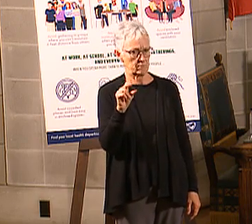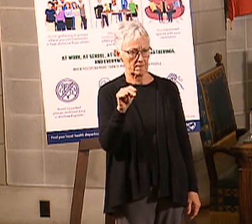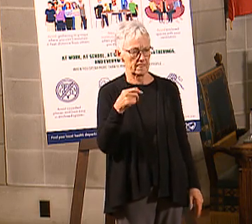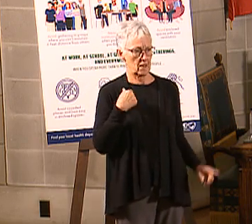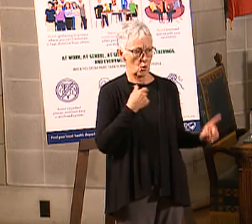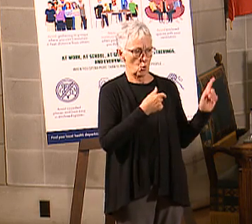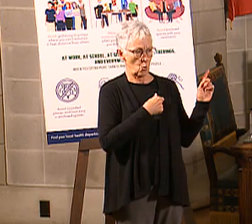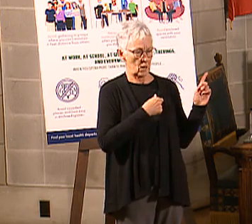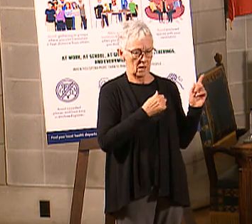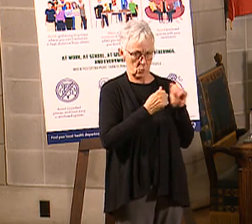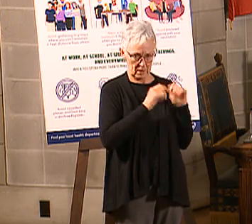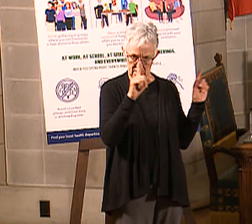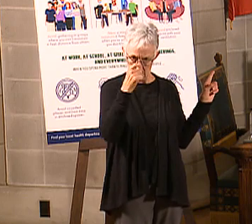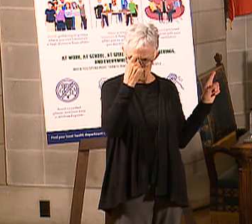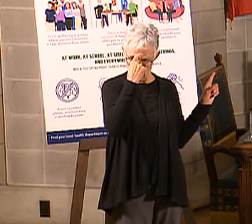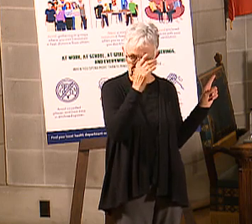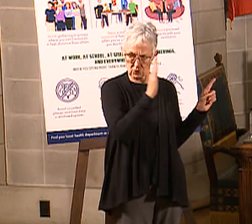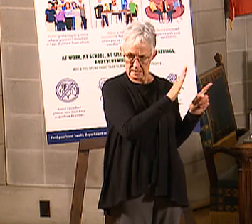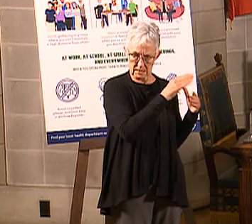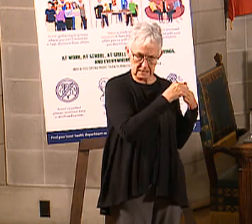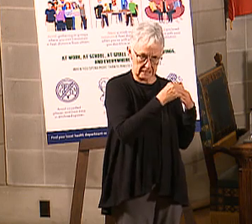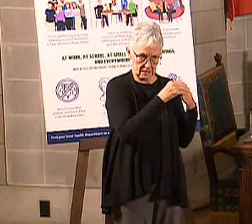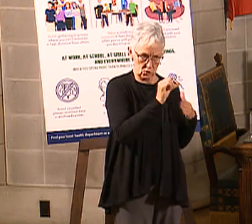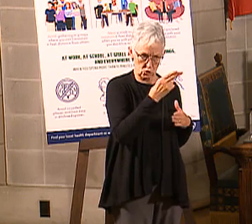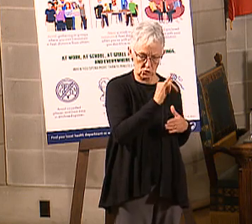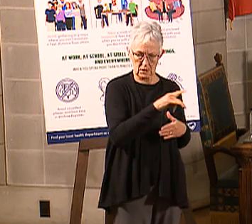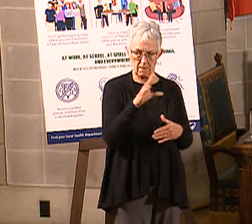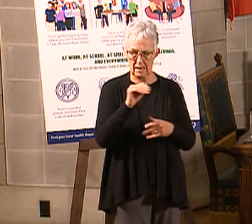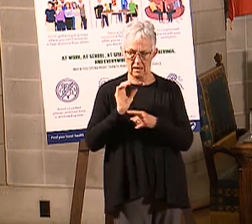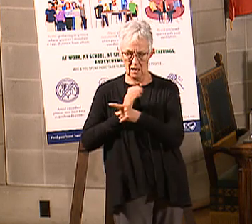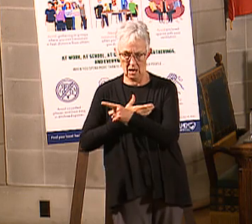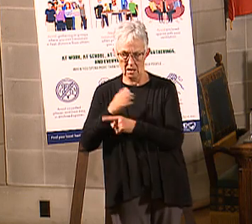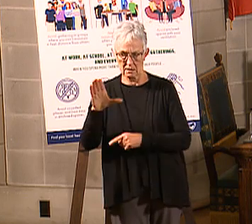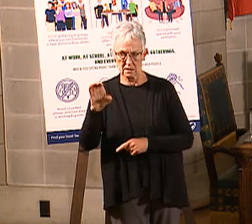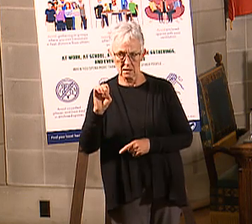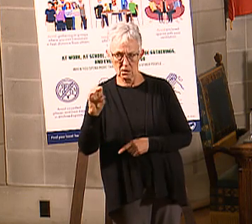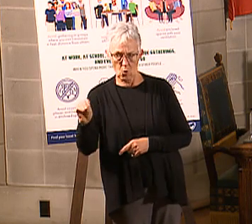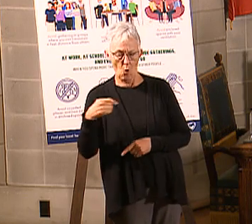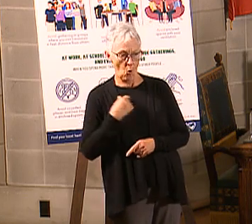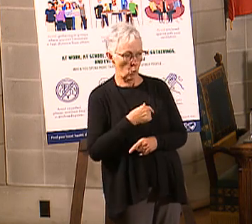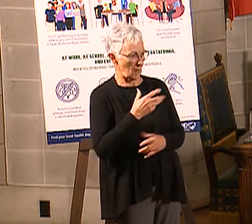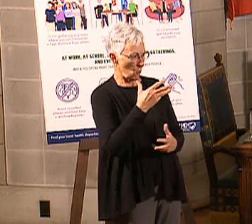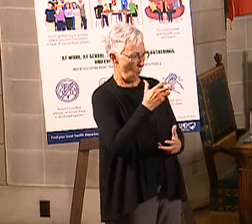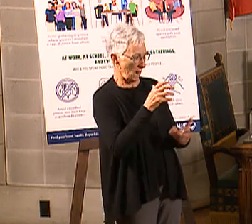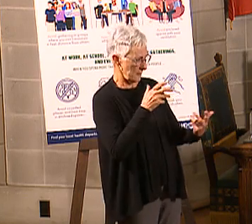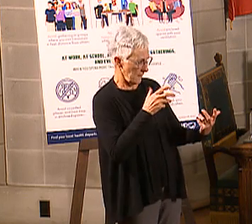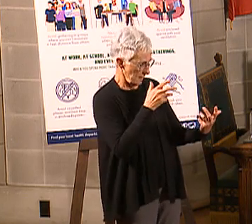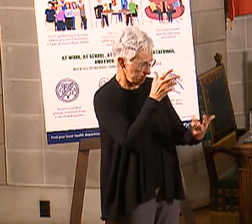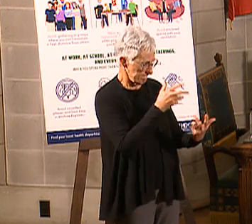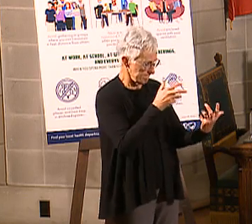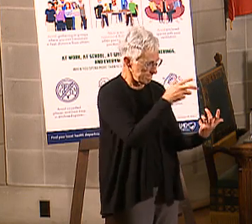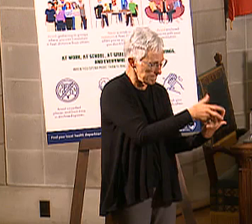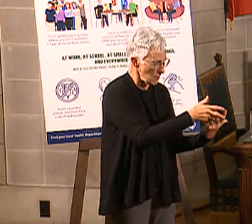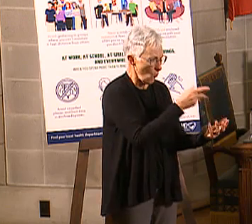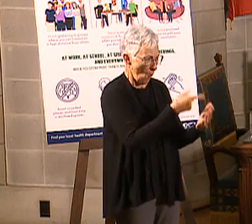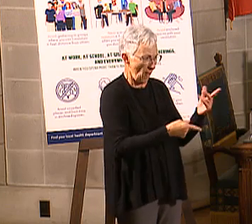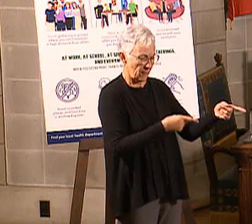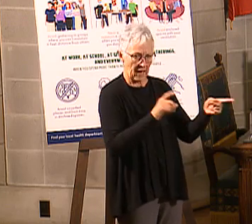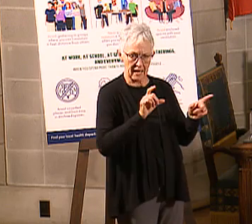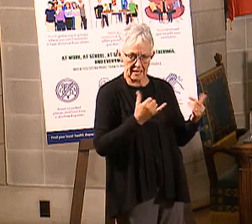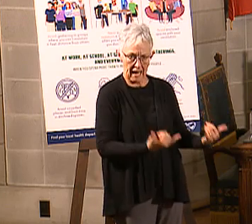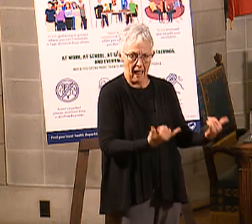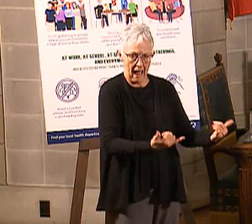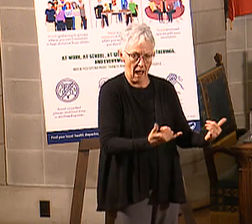the governor's leadership and the CEO's leadership. We want to help people meet them where they're at, and help them use that card, so that they get in there and